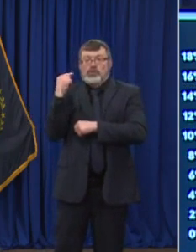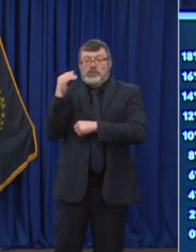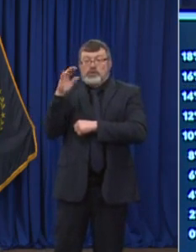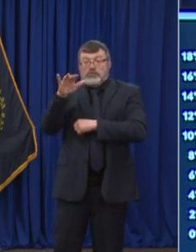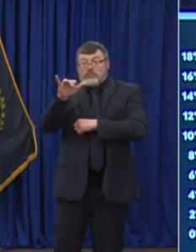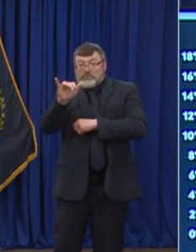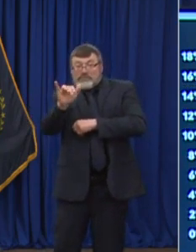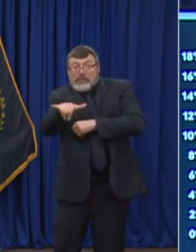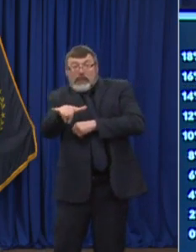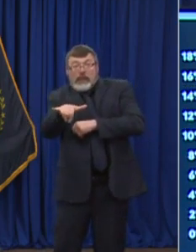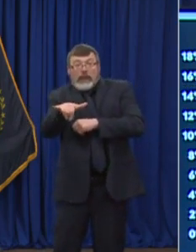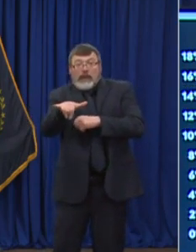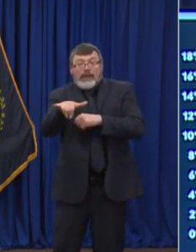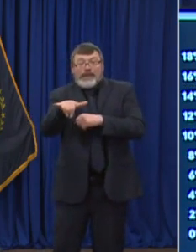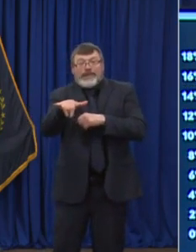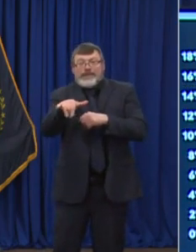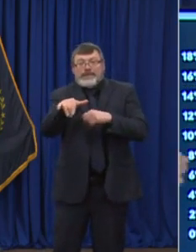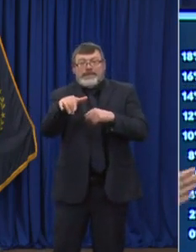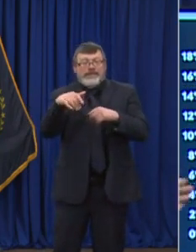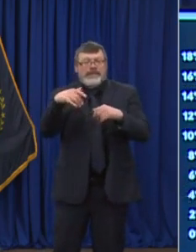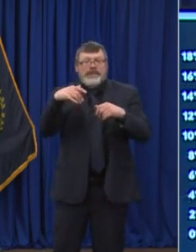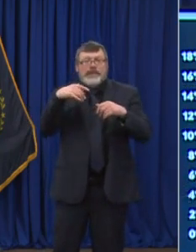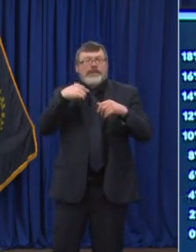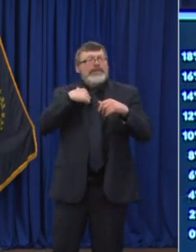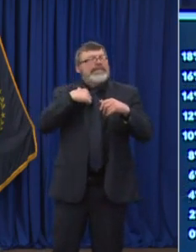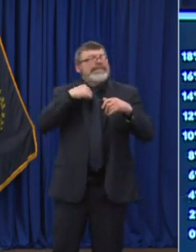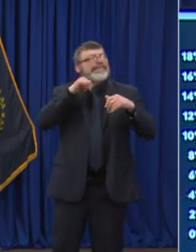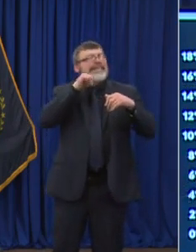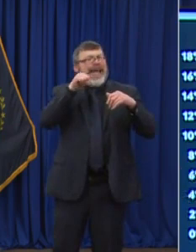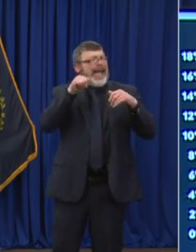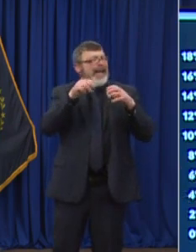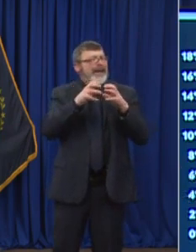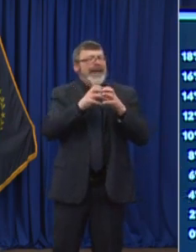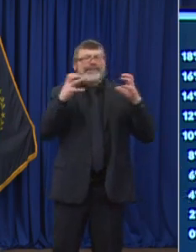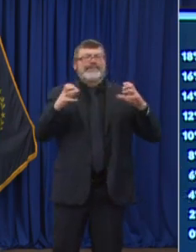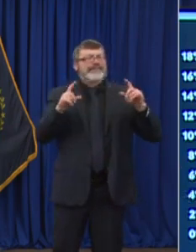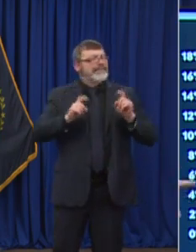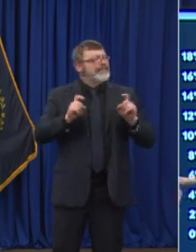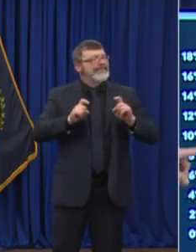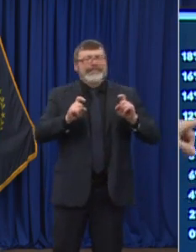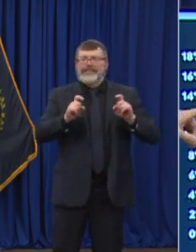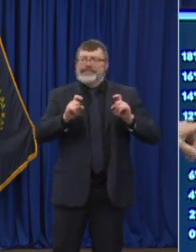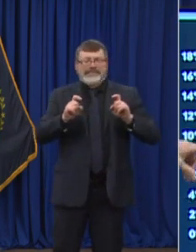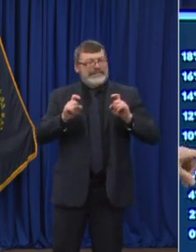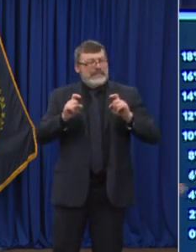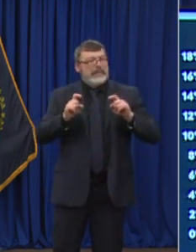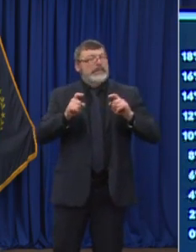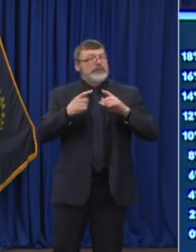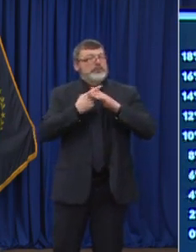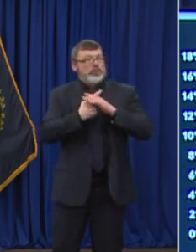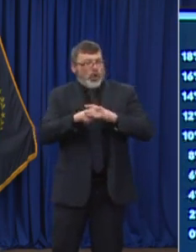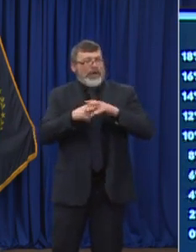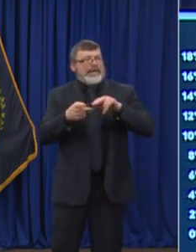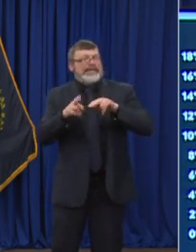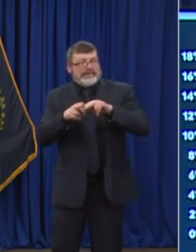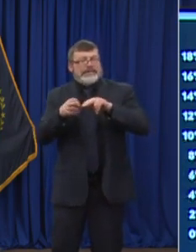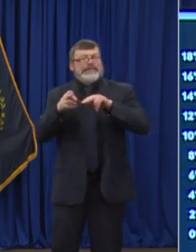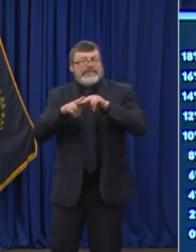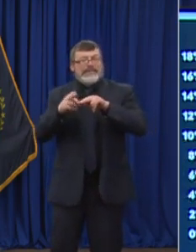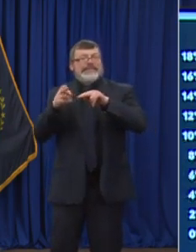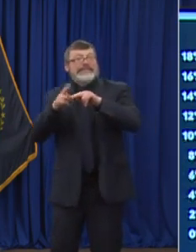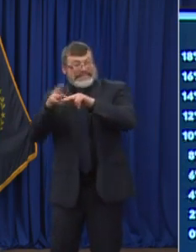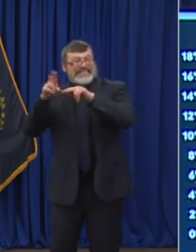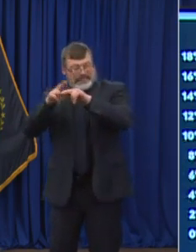asymptomatic individuals. Obviously, as we've been able to do that, the numbers get a little more accurate. And you can see the second surge in